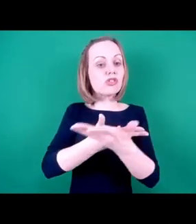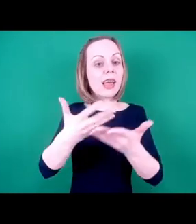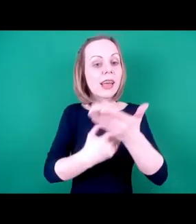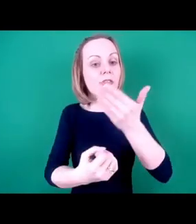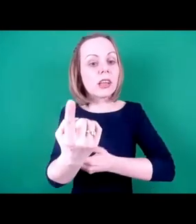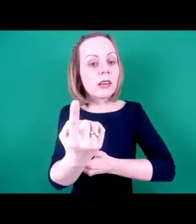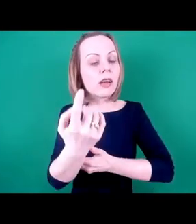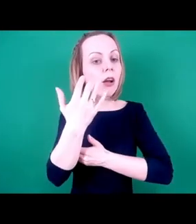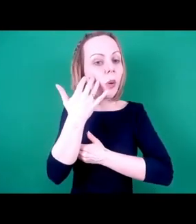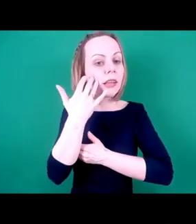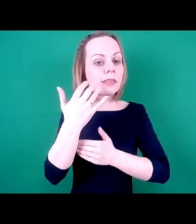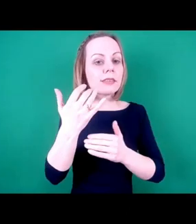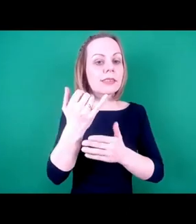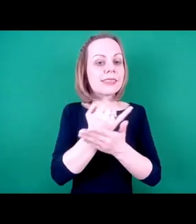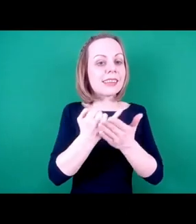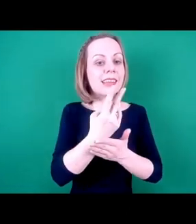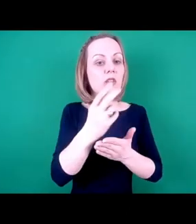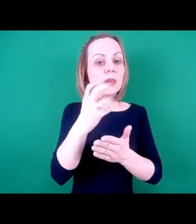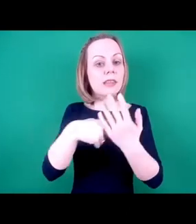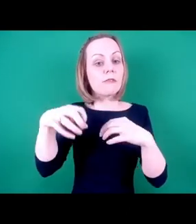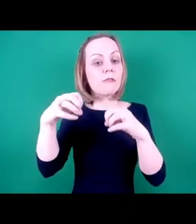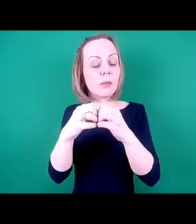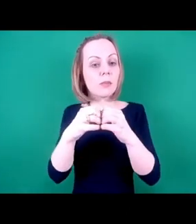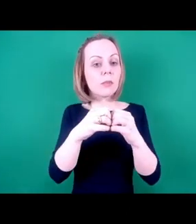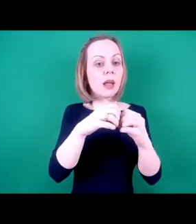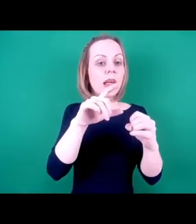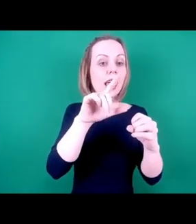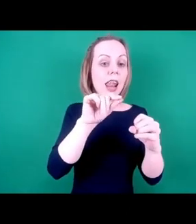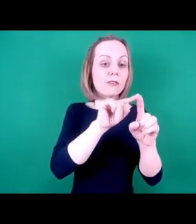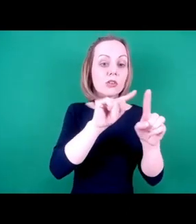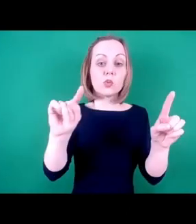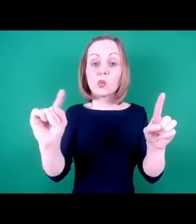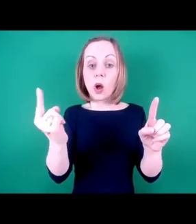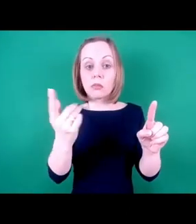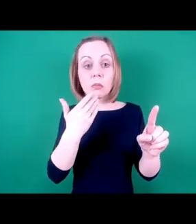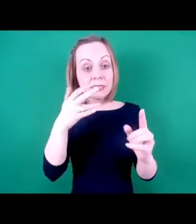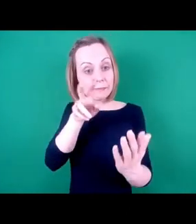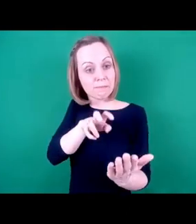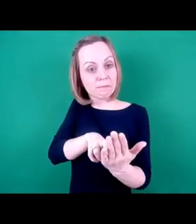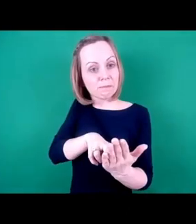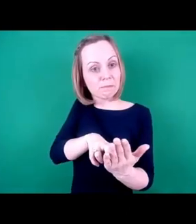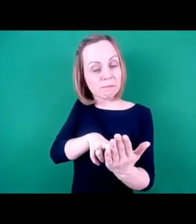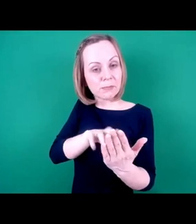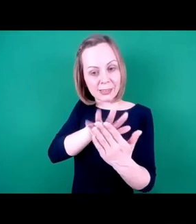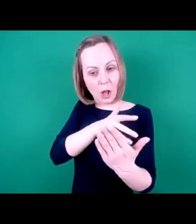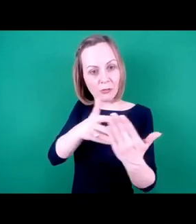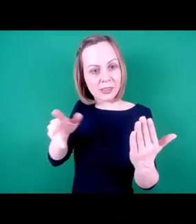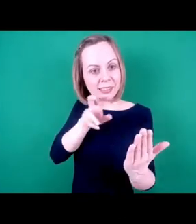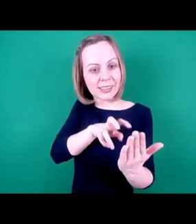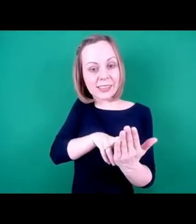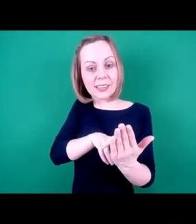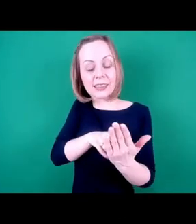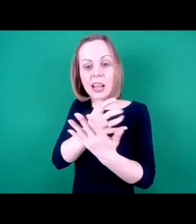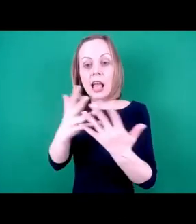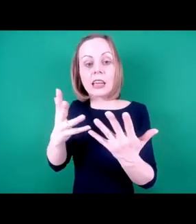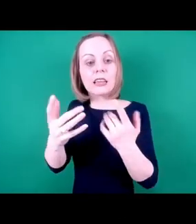Saturday, the 20th of February from 11am to 1pm. So please make a note for your diaries. The booking details